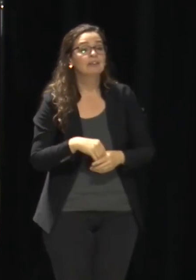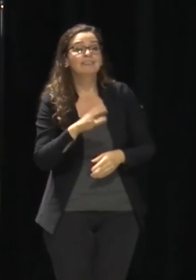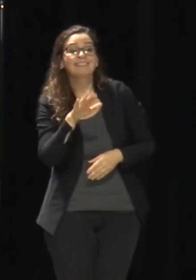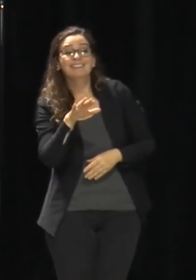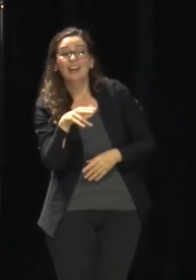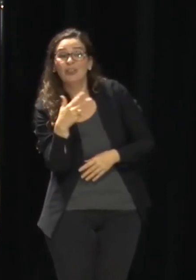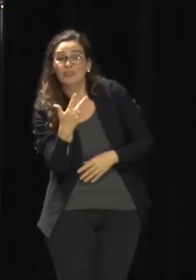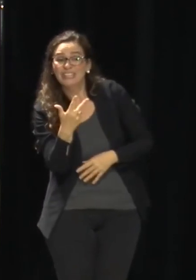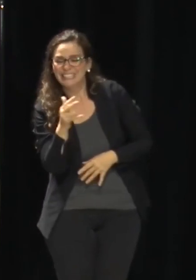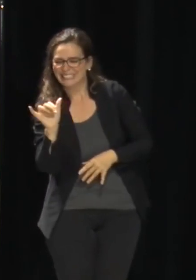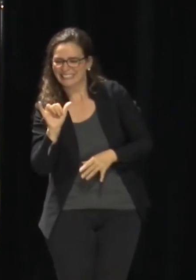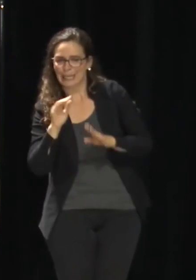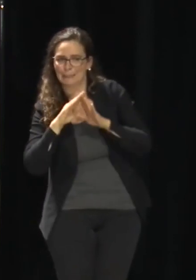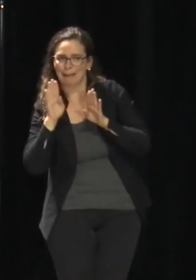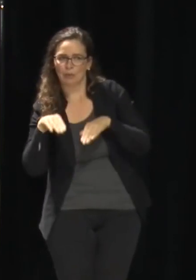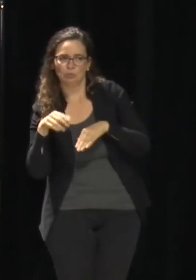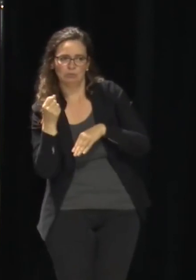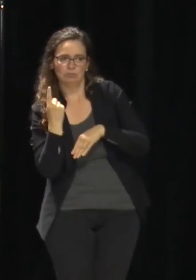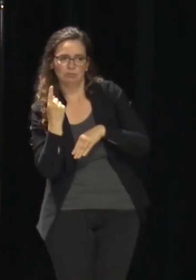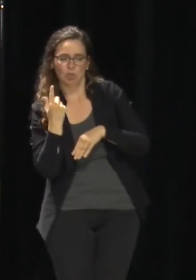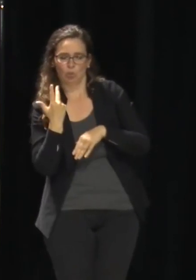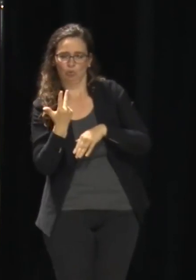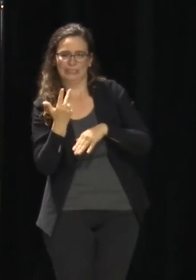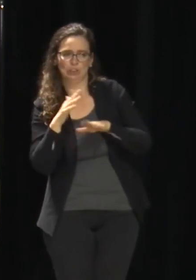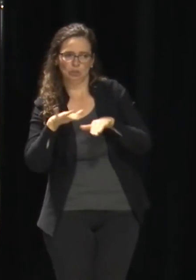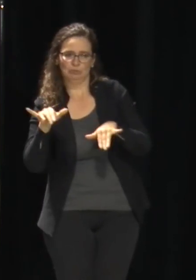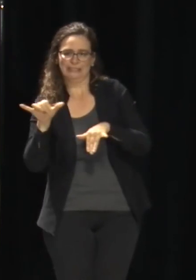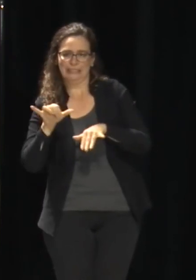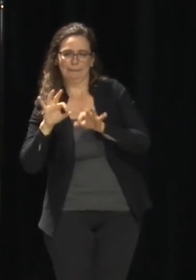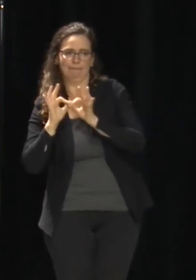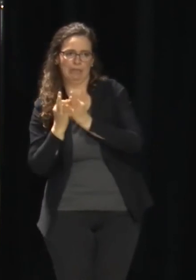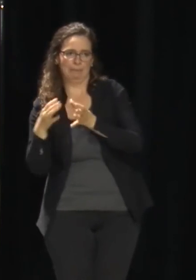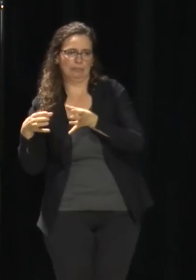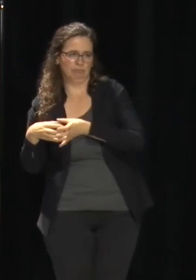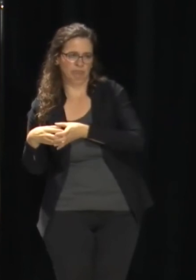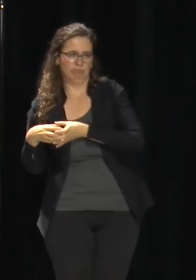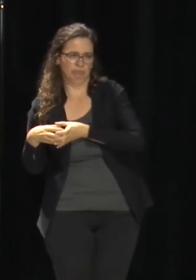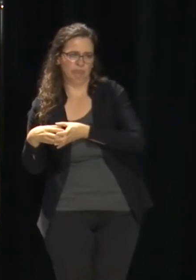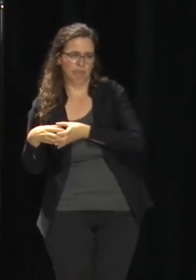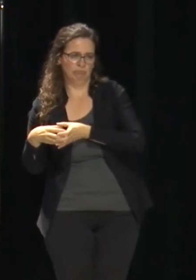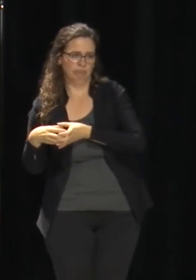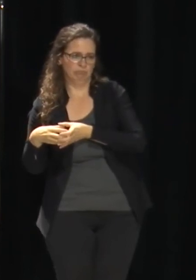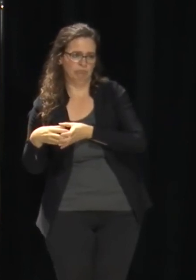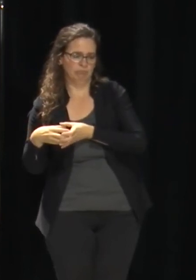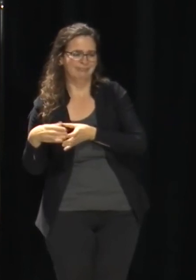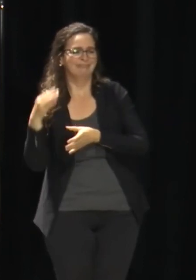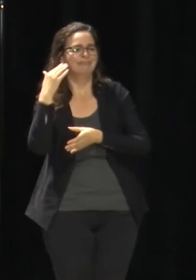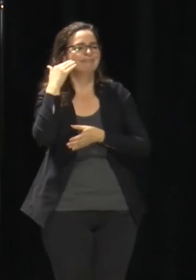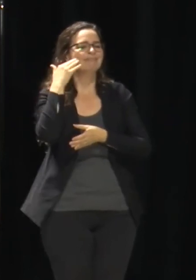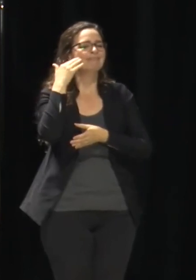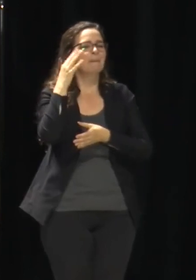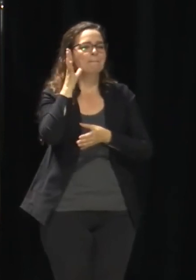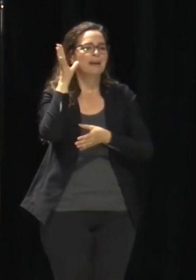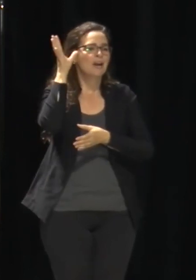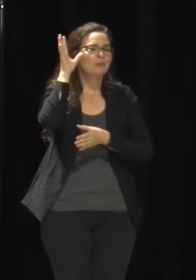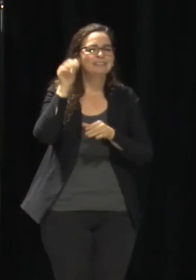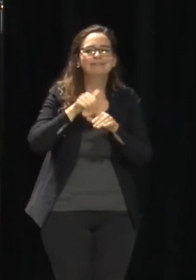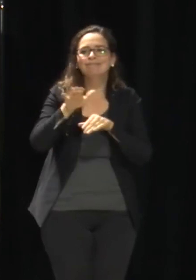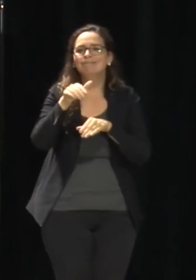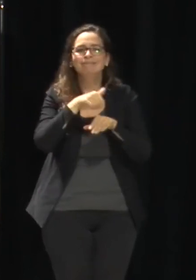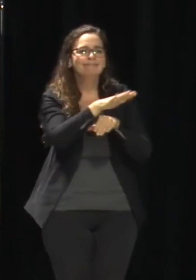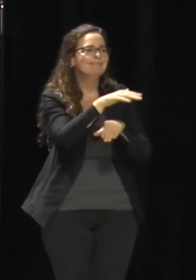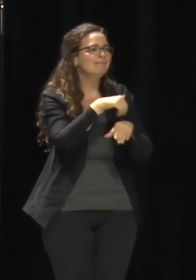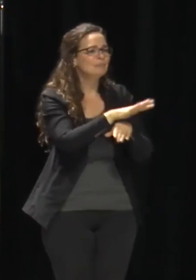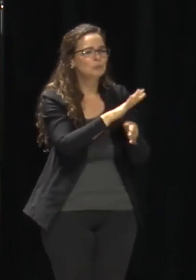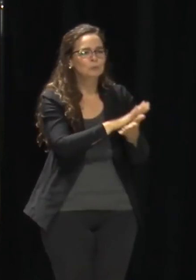back to school, parents are more likely to get their kids tested now and or if they're